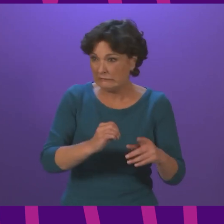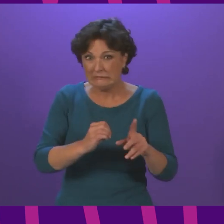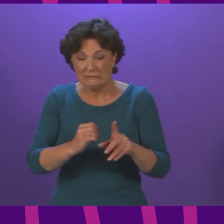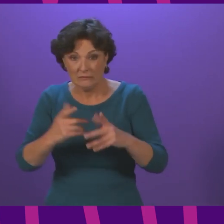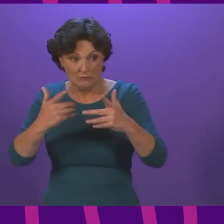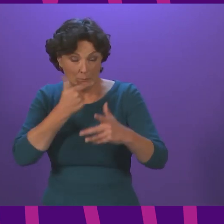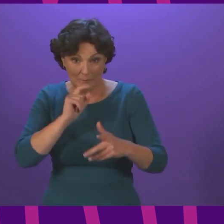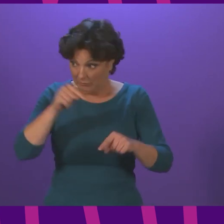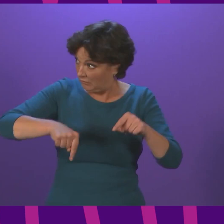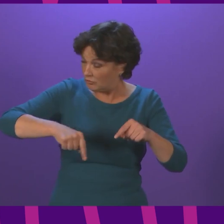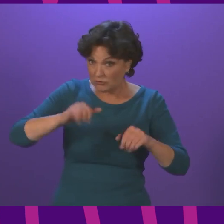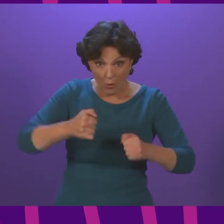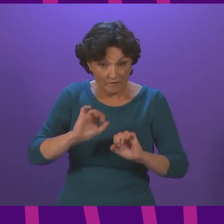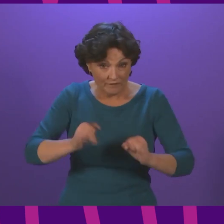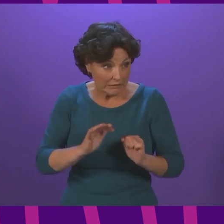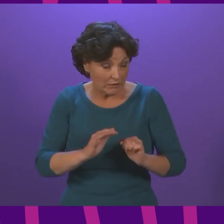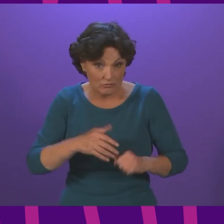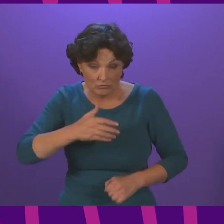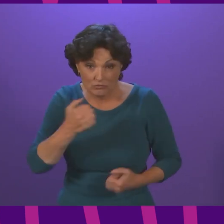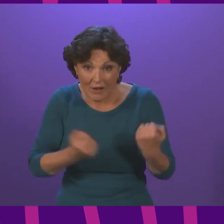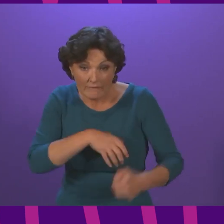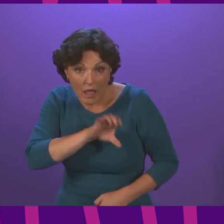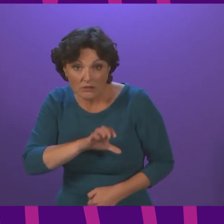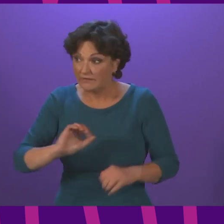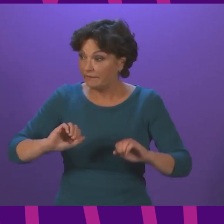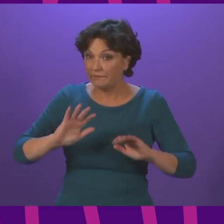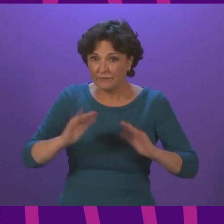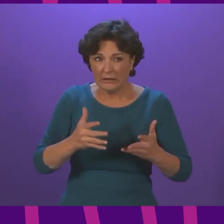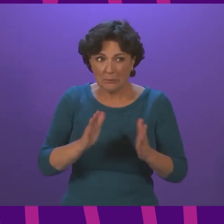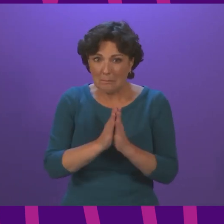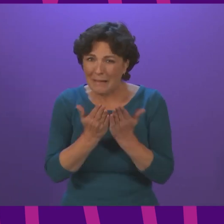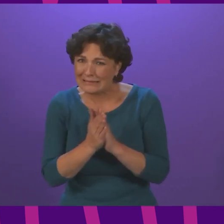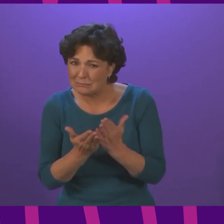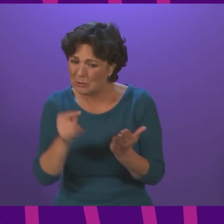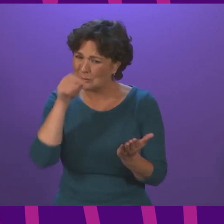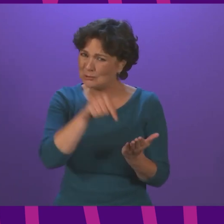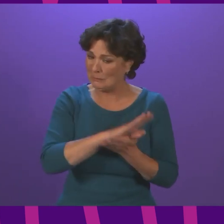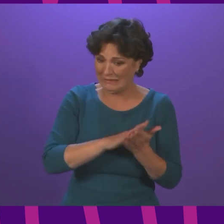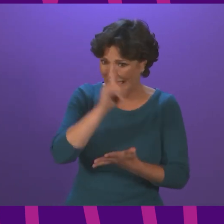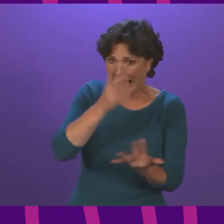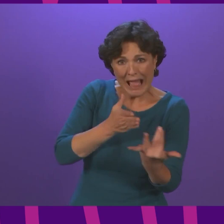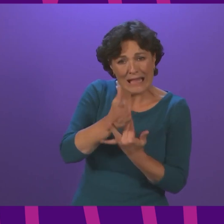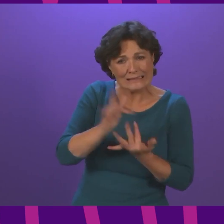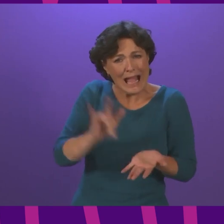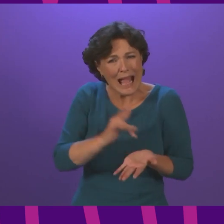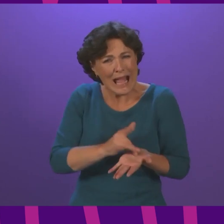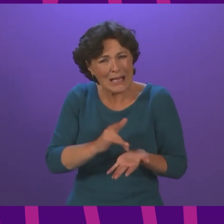to this app is there a potential digital exclusion issue there with the design of the app and can the first minister agree that that perhaps indicates design and maturity